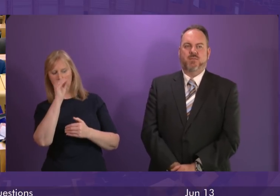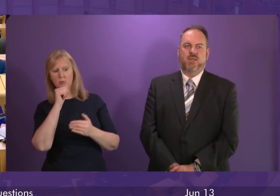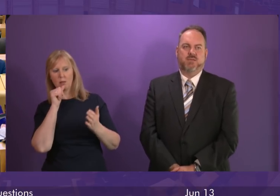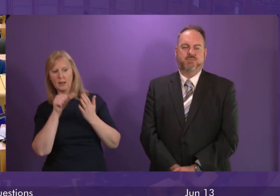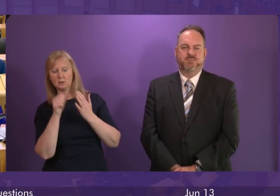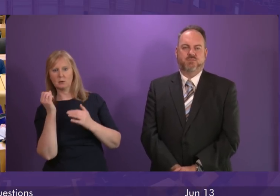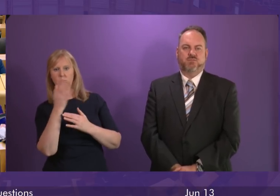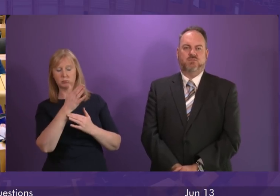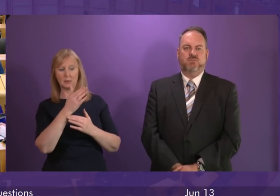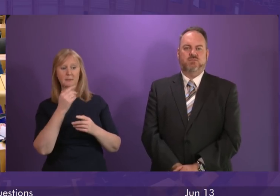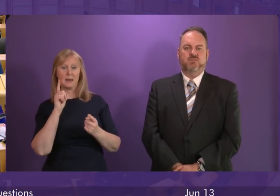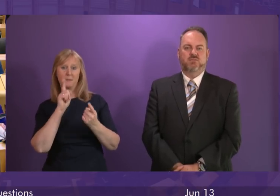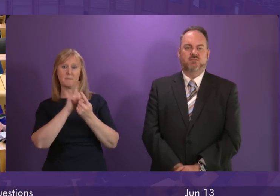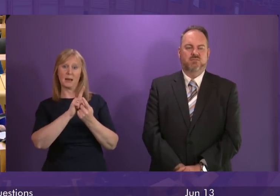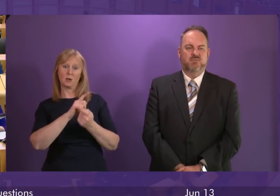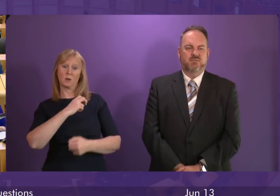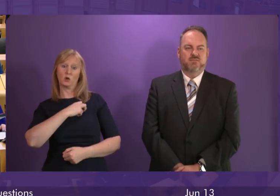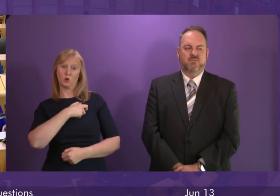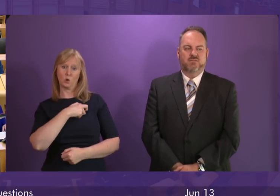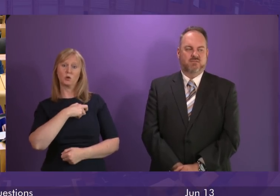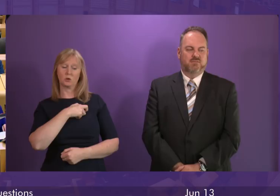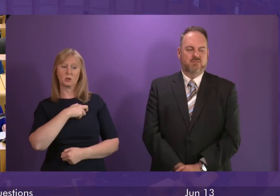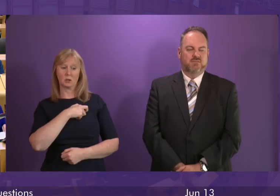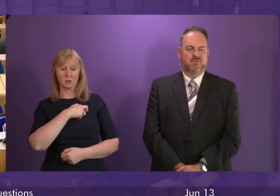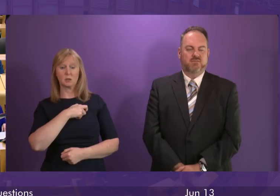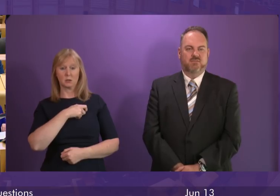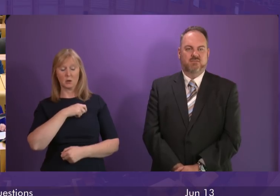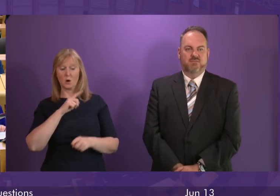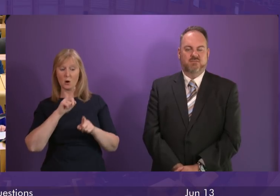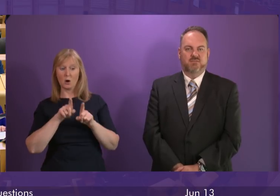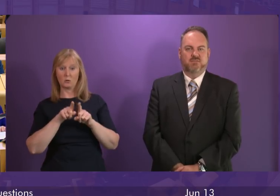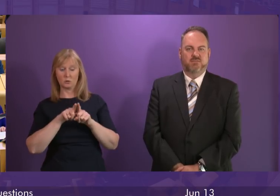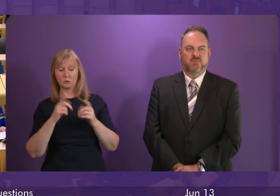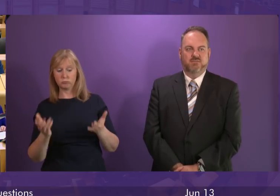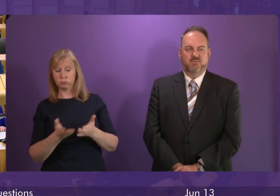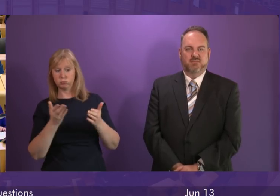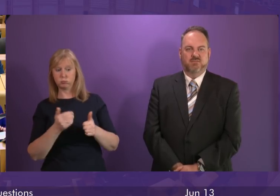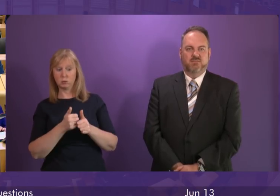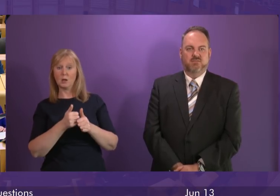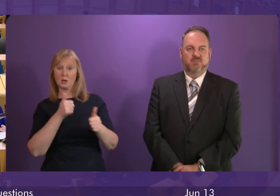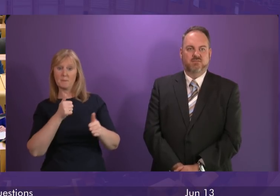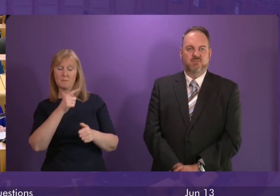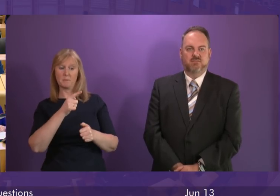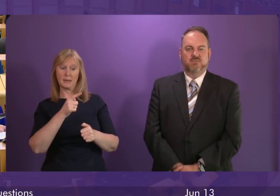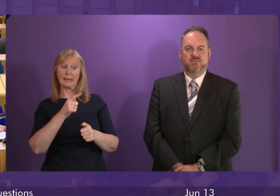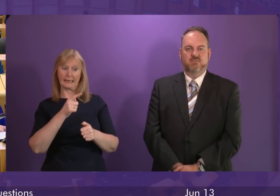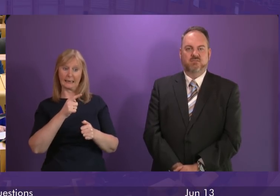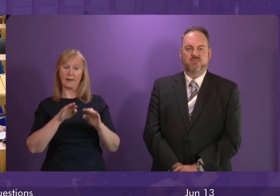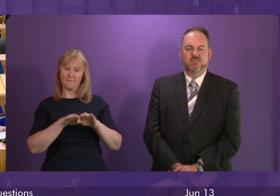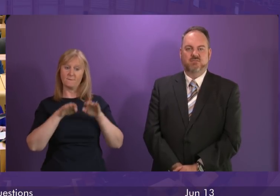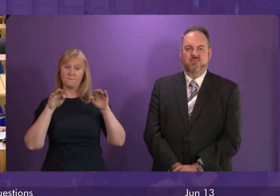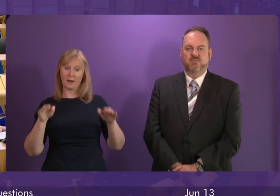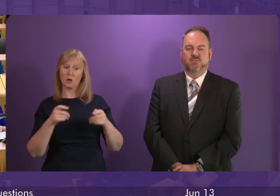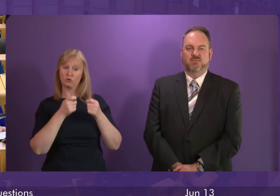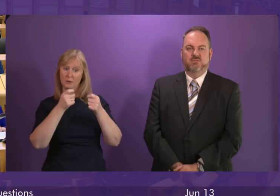she's met with the union concerned and continues to encourage the company to adopt an approach which is fair to staff